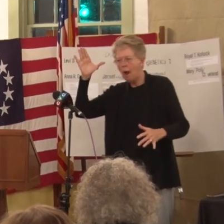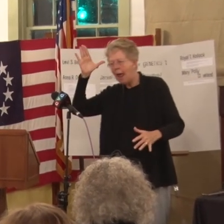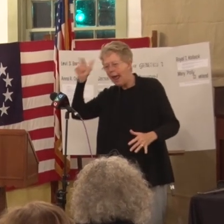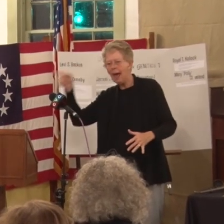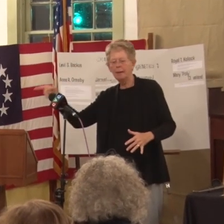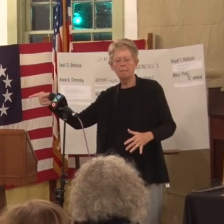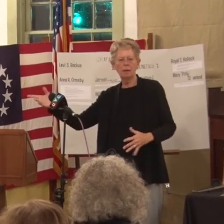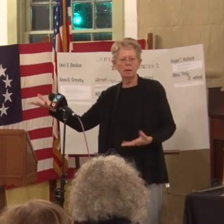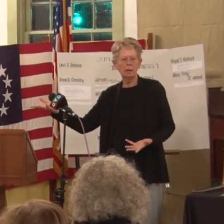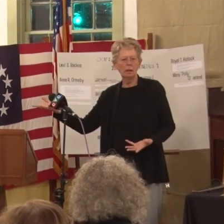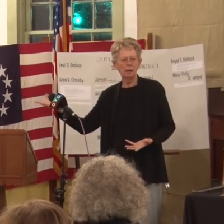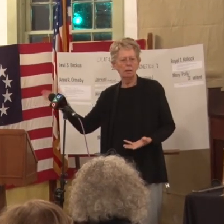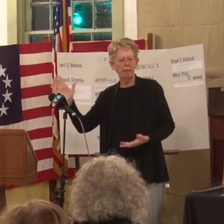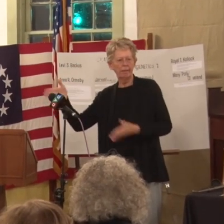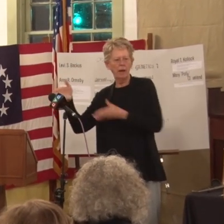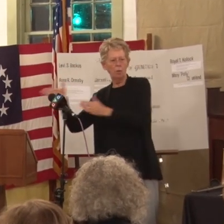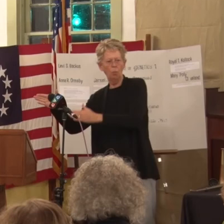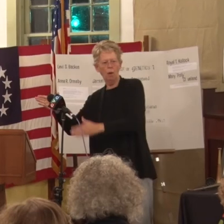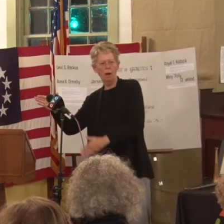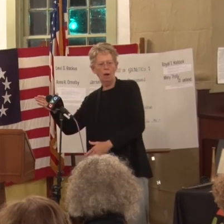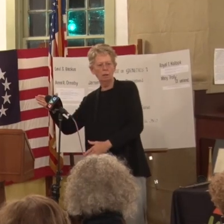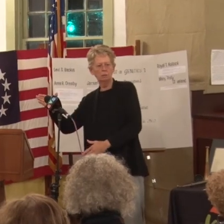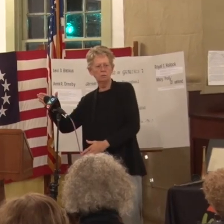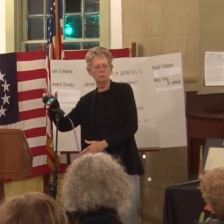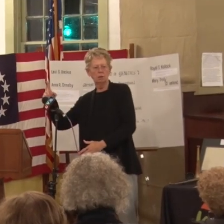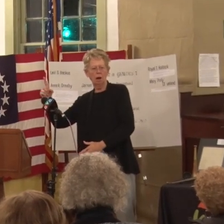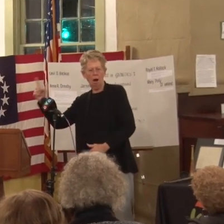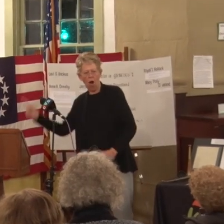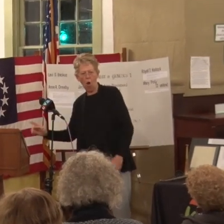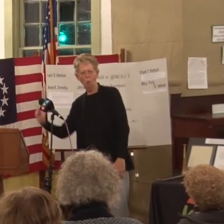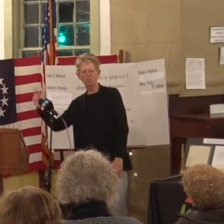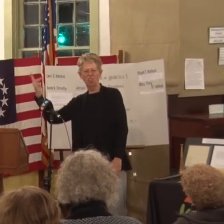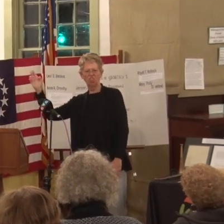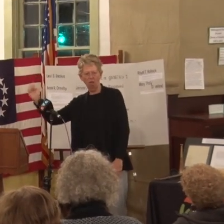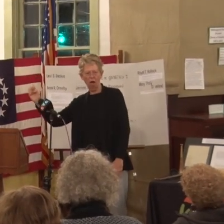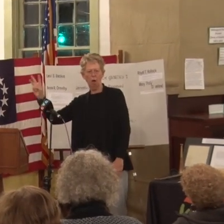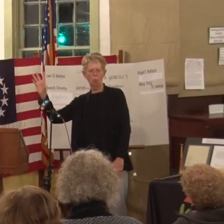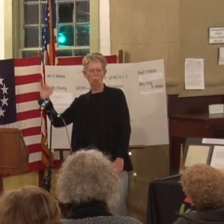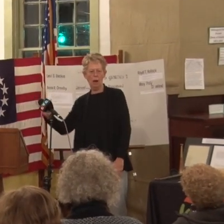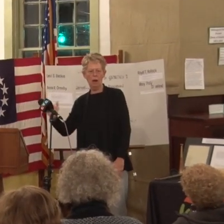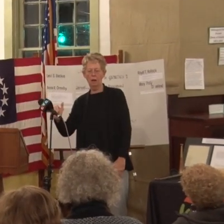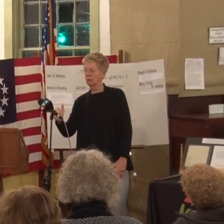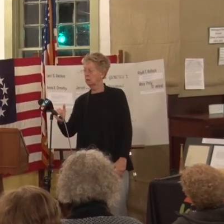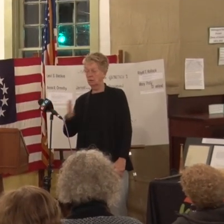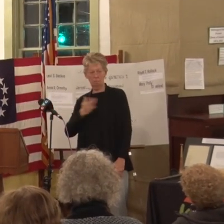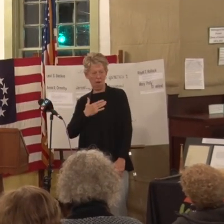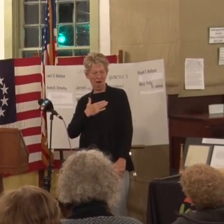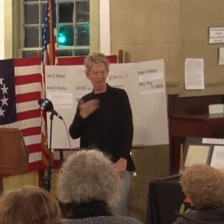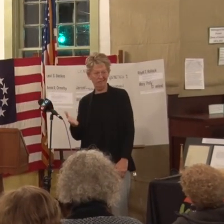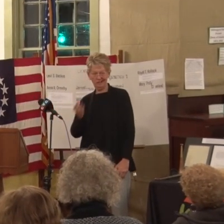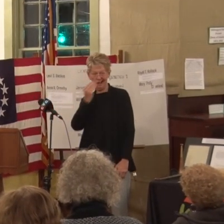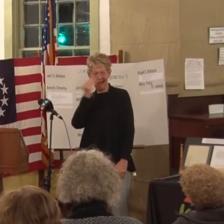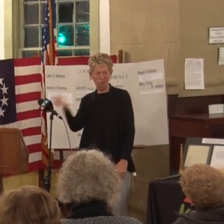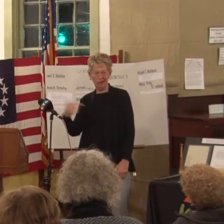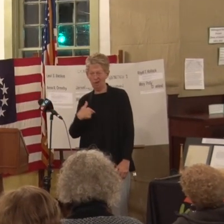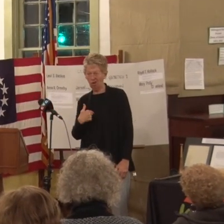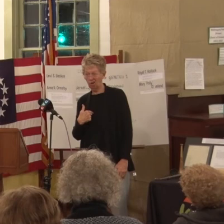way is always the way my thing is I don't care you know